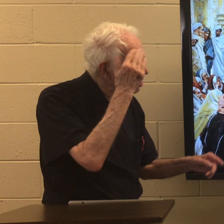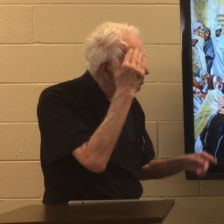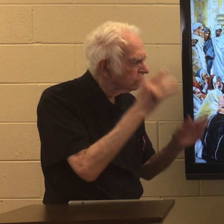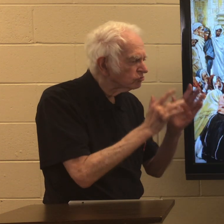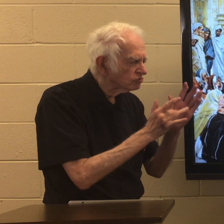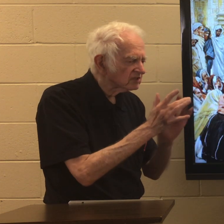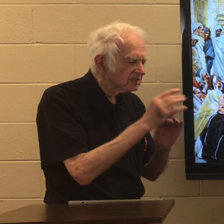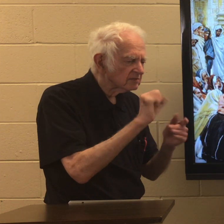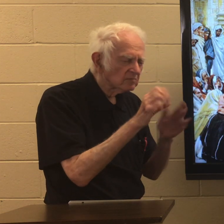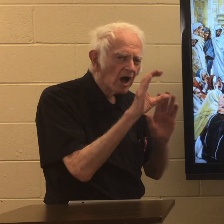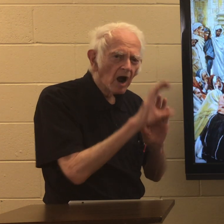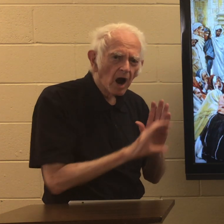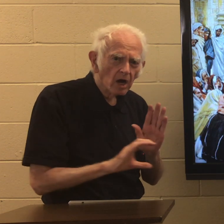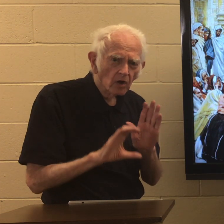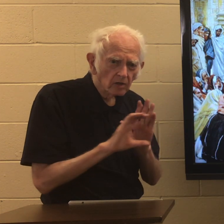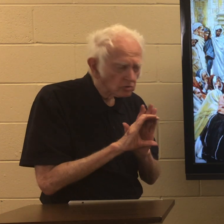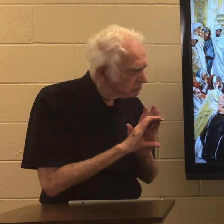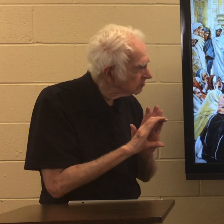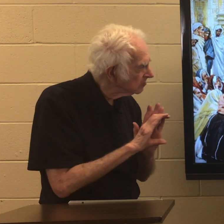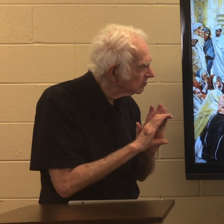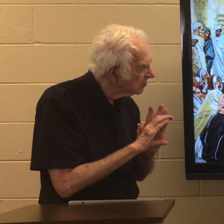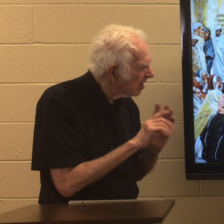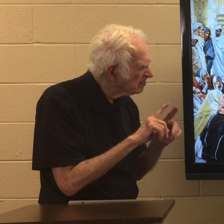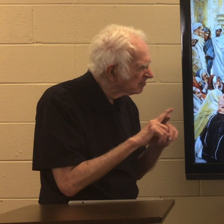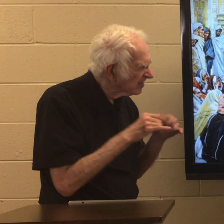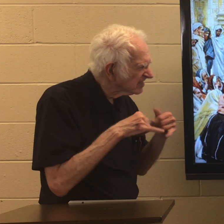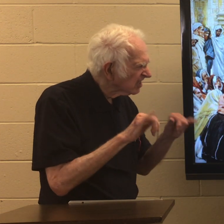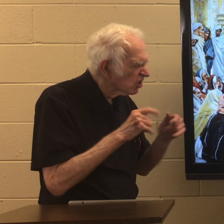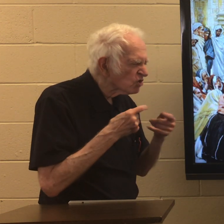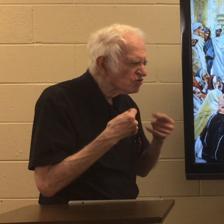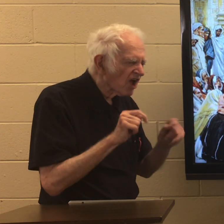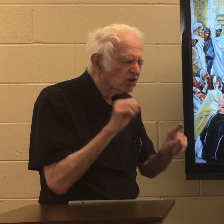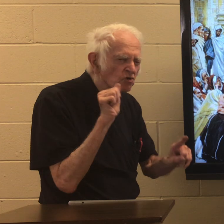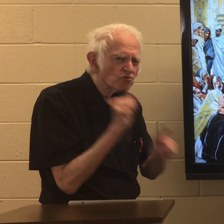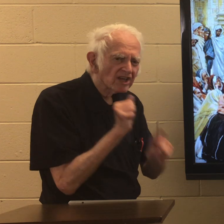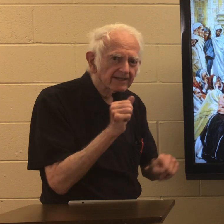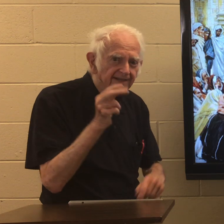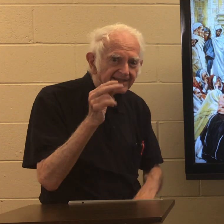knew Jesus' character. But still tried to trick him.